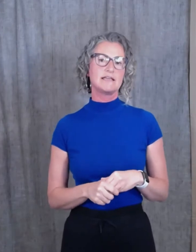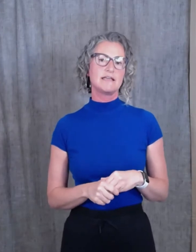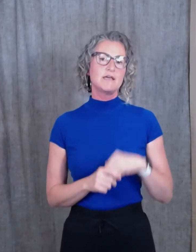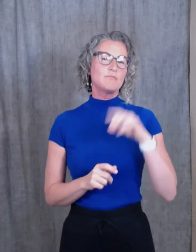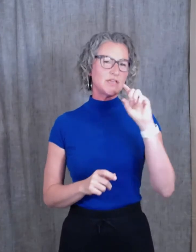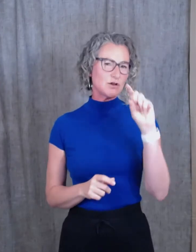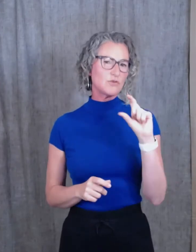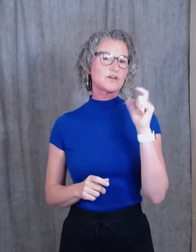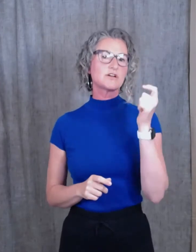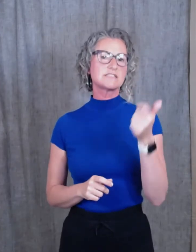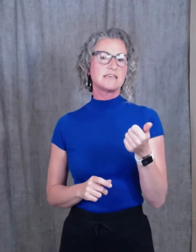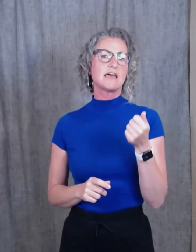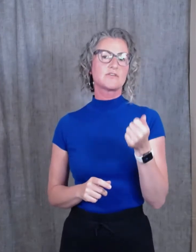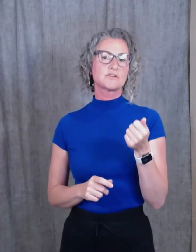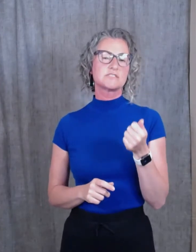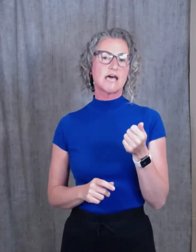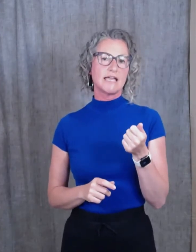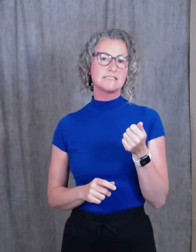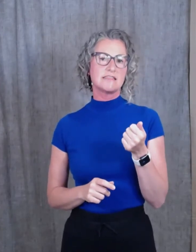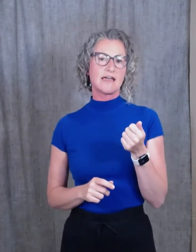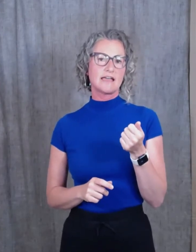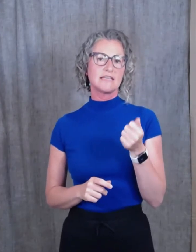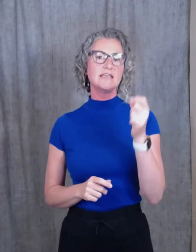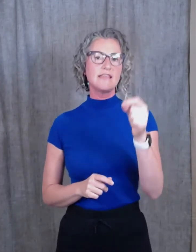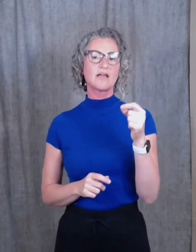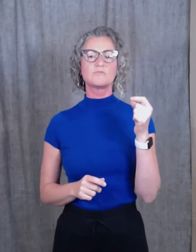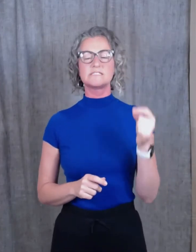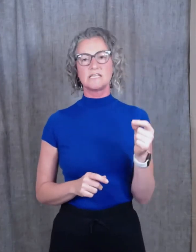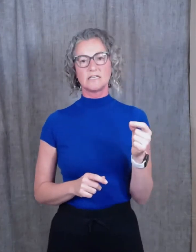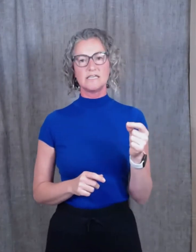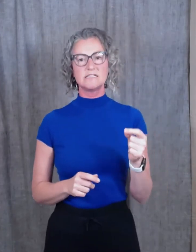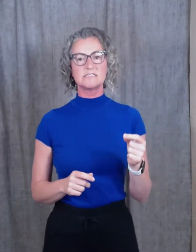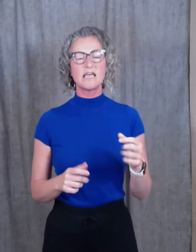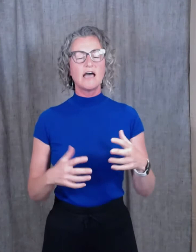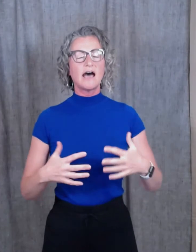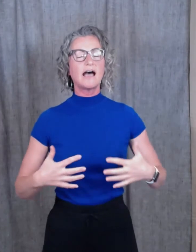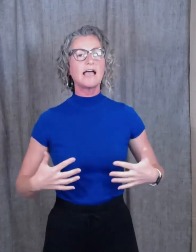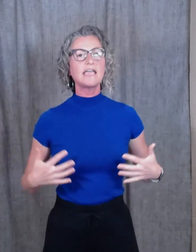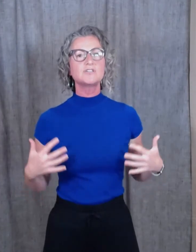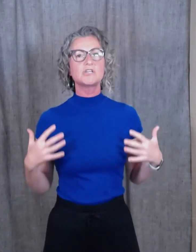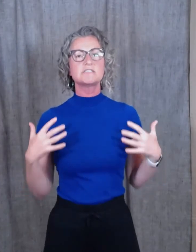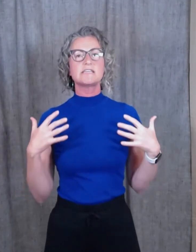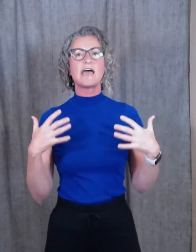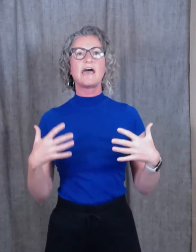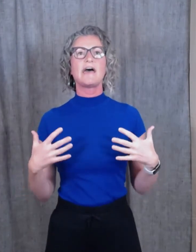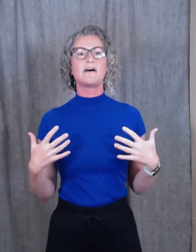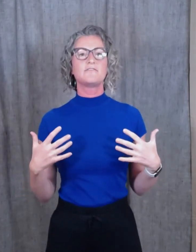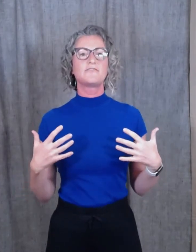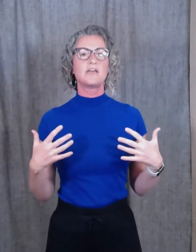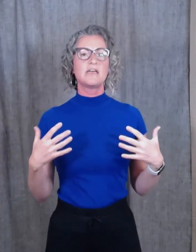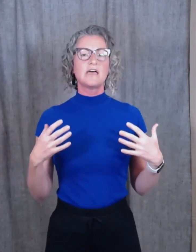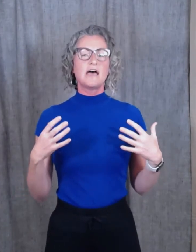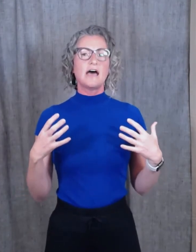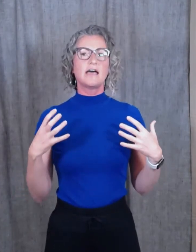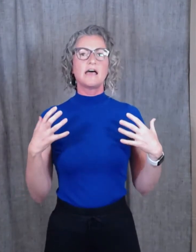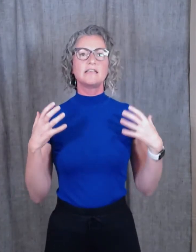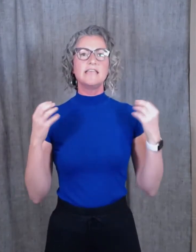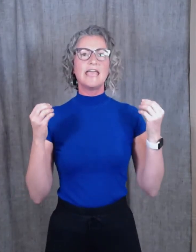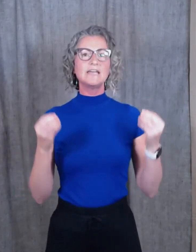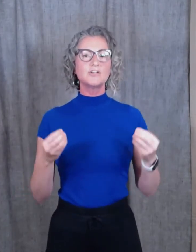But you know, there is another side to that. In that resilience, I just have an energy